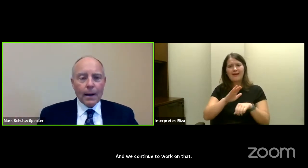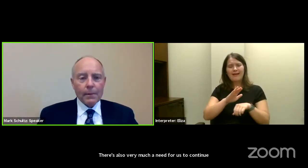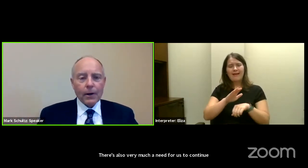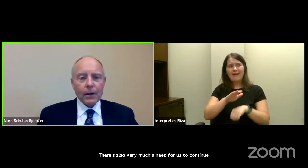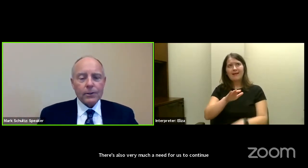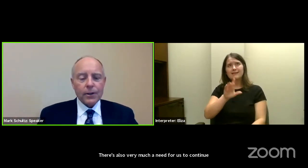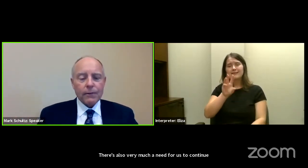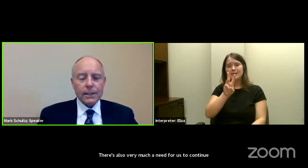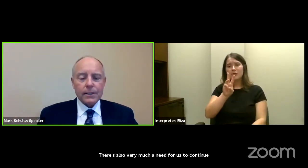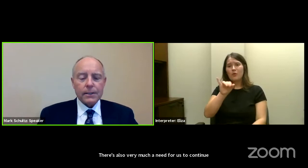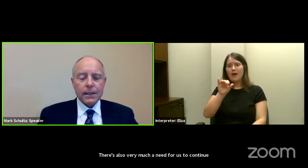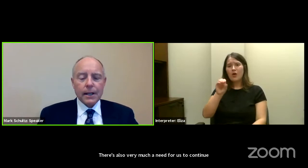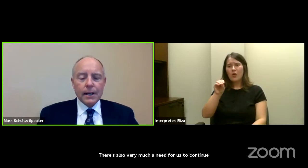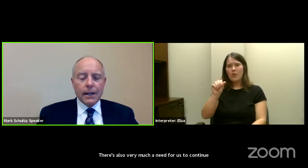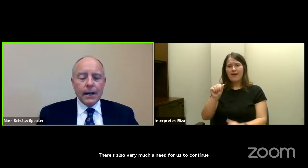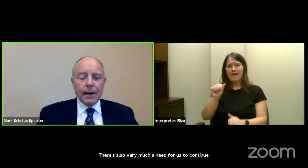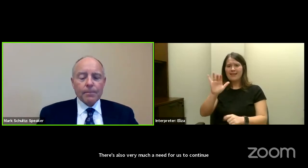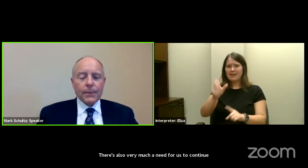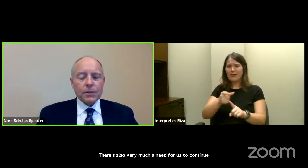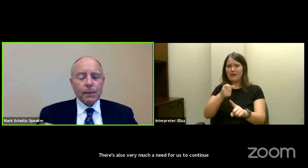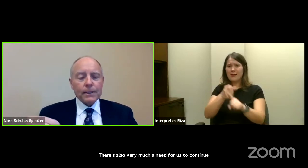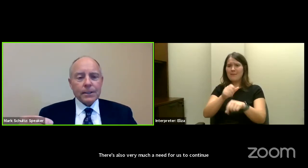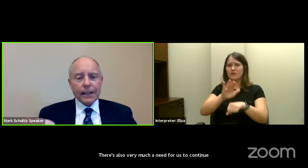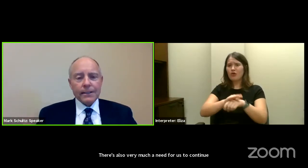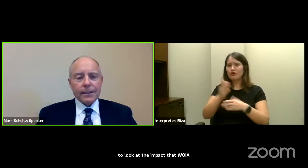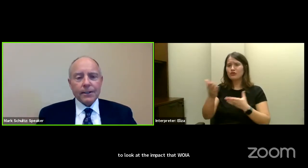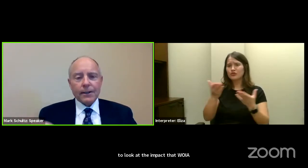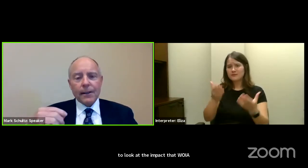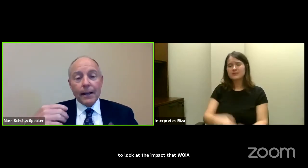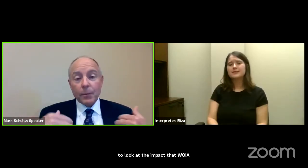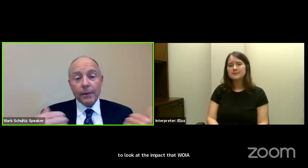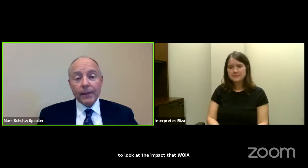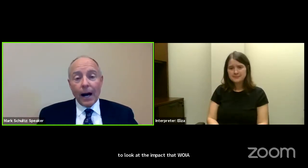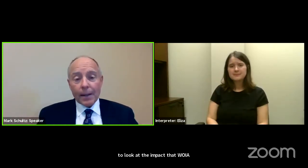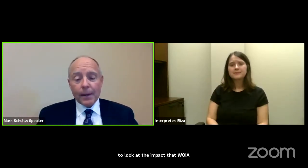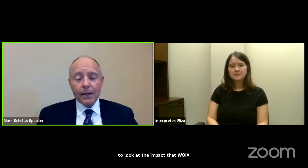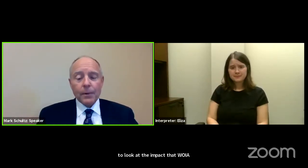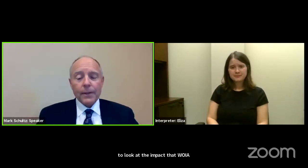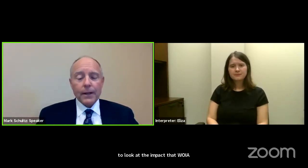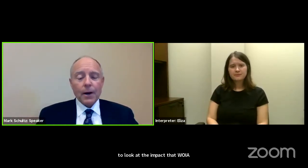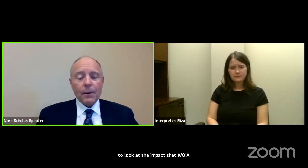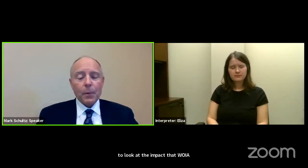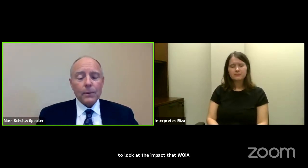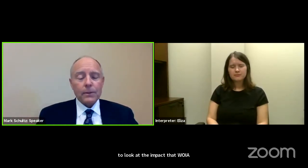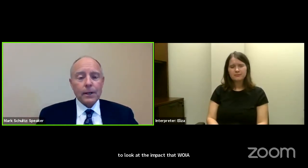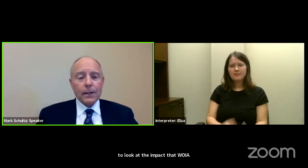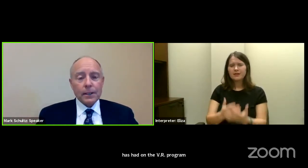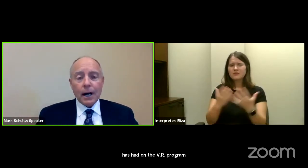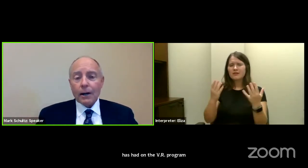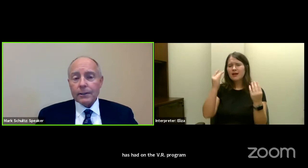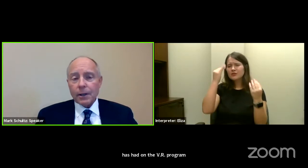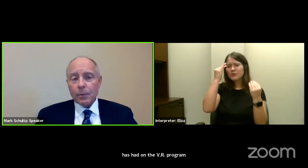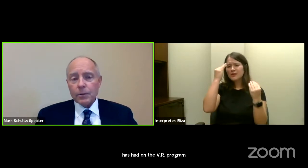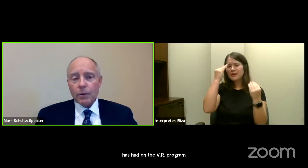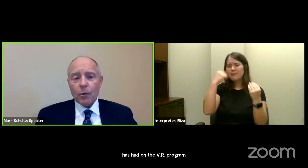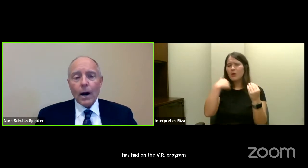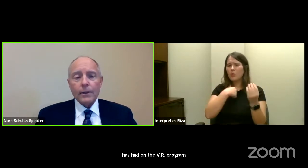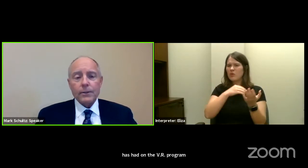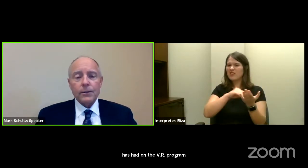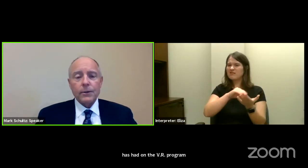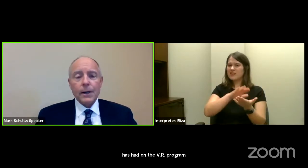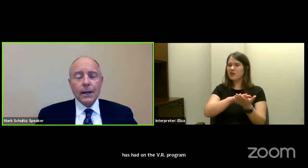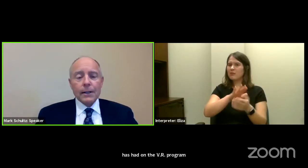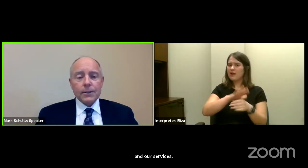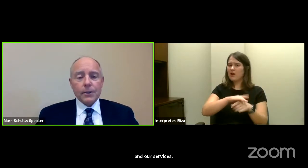VR program and on our services. There's much to consider, as we've documented within our report to Congress that was